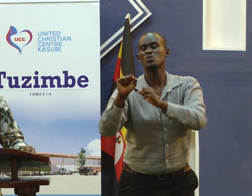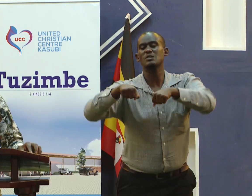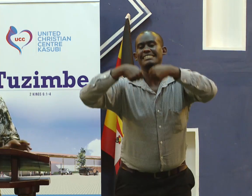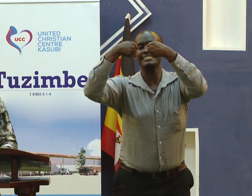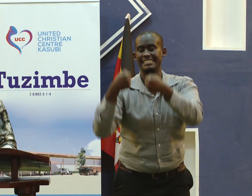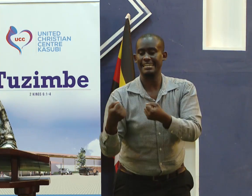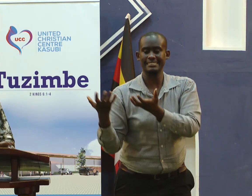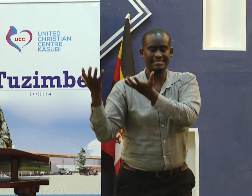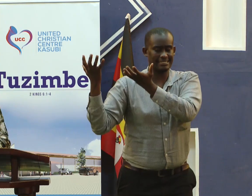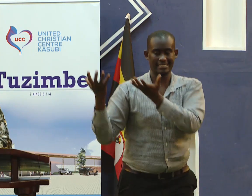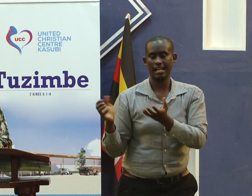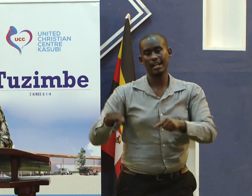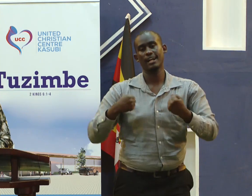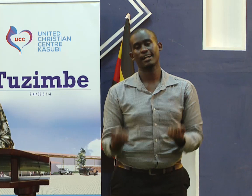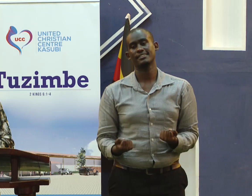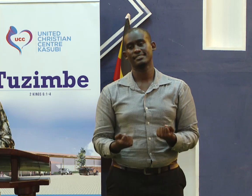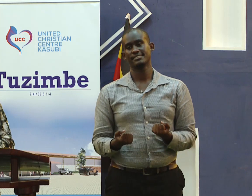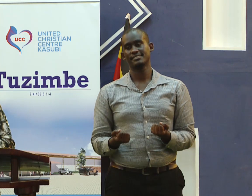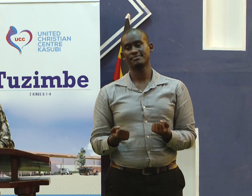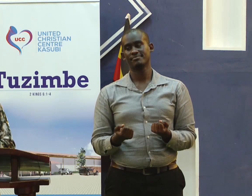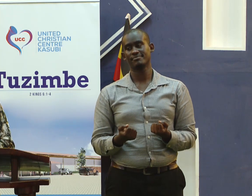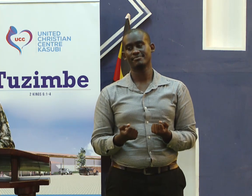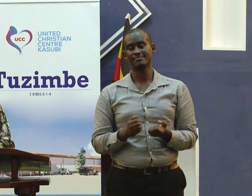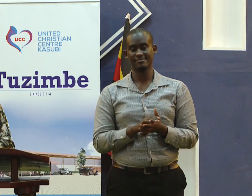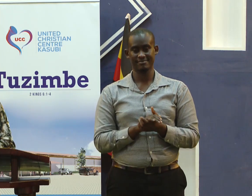yet you cannot carry that burden oh Lord